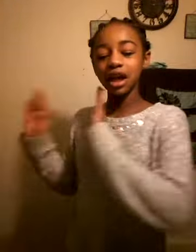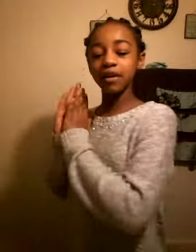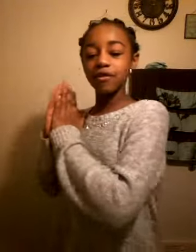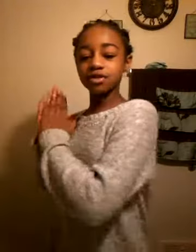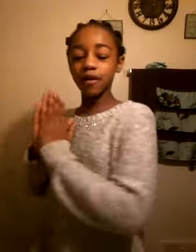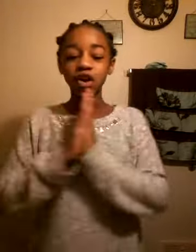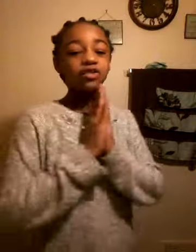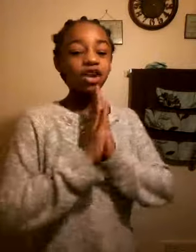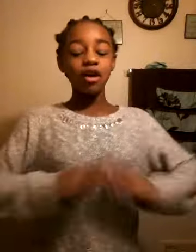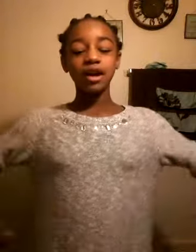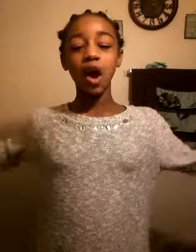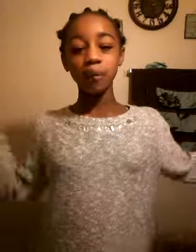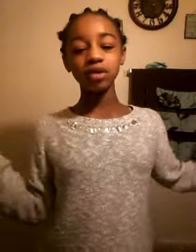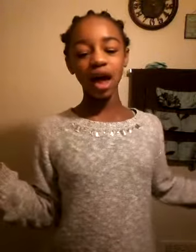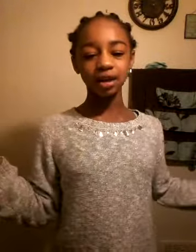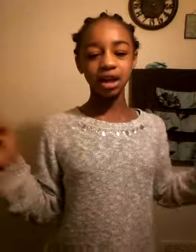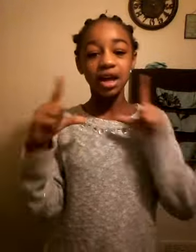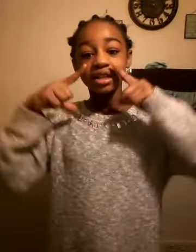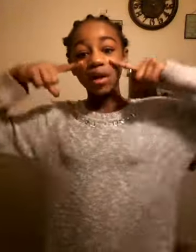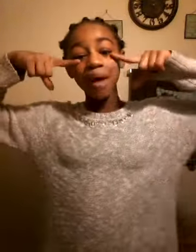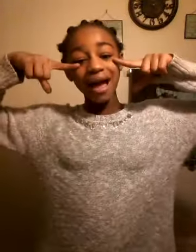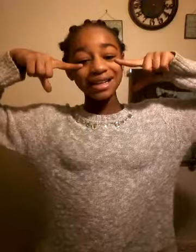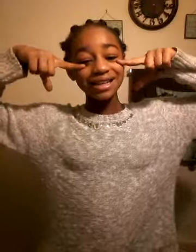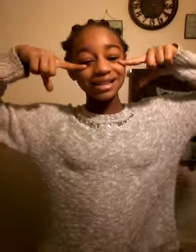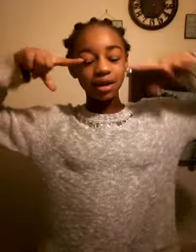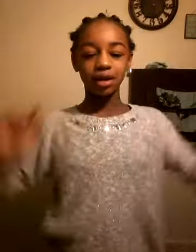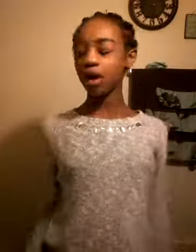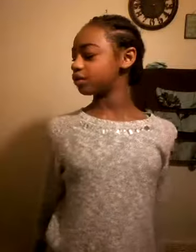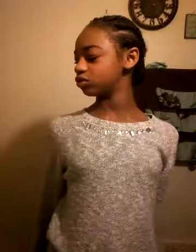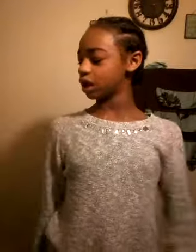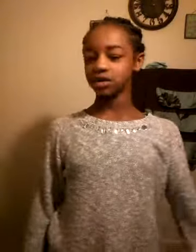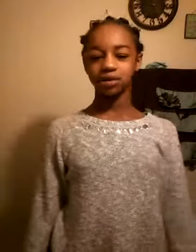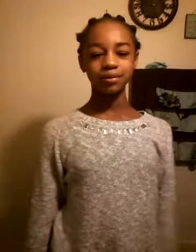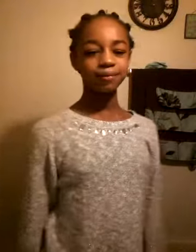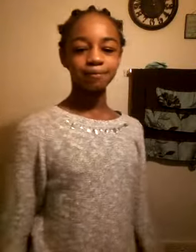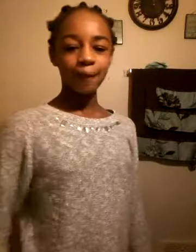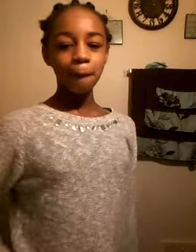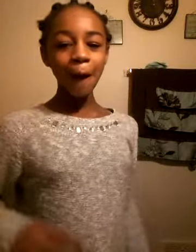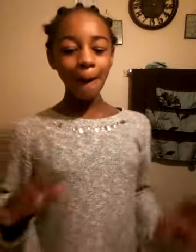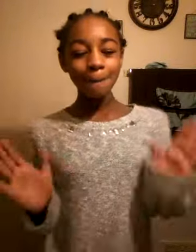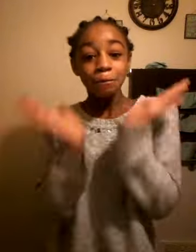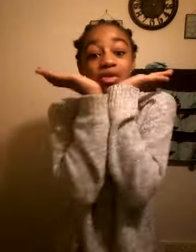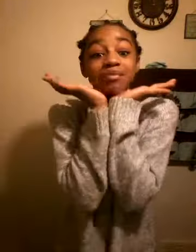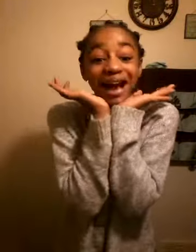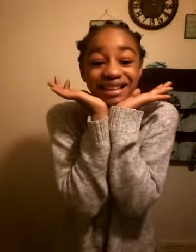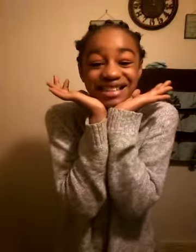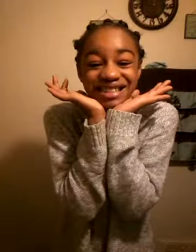thank you for watching my first video and I hope you liked it so byes why am I doing that well byes